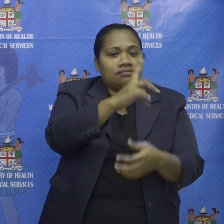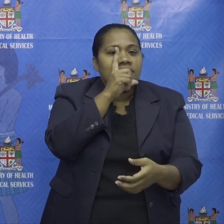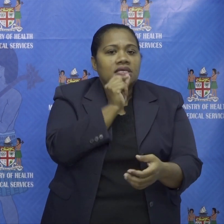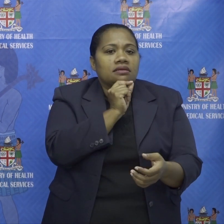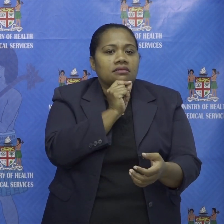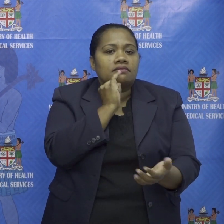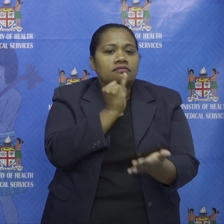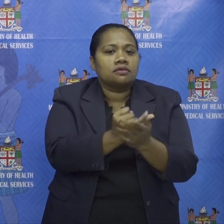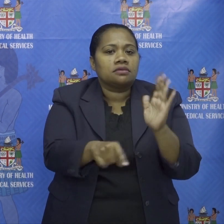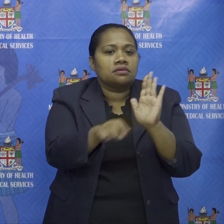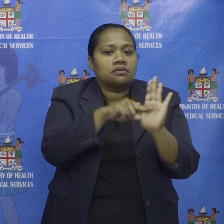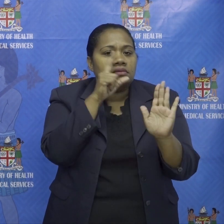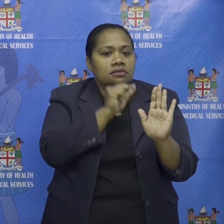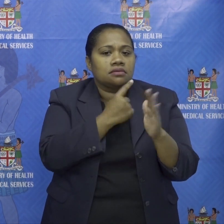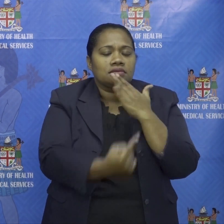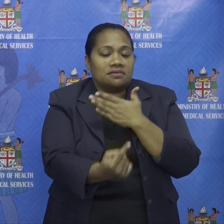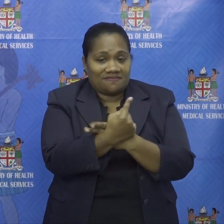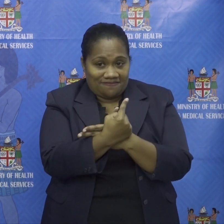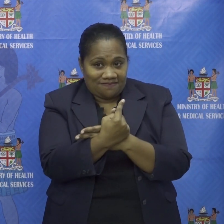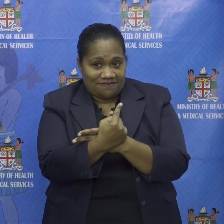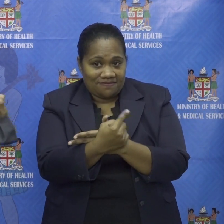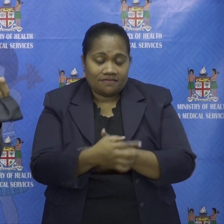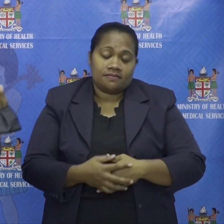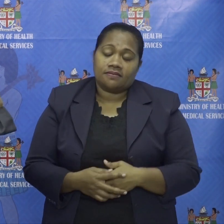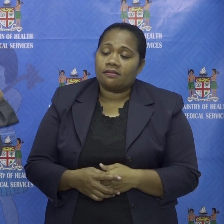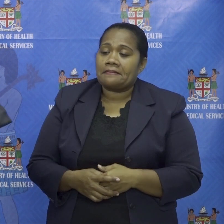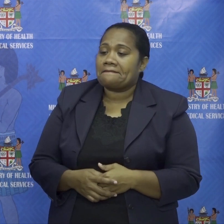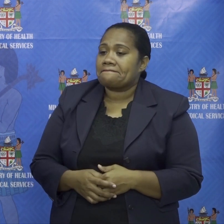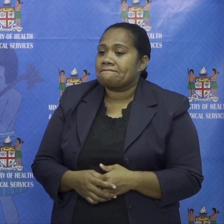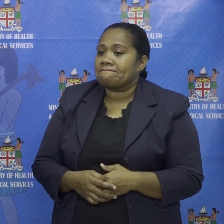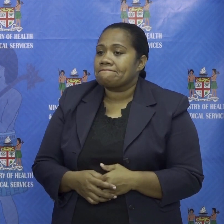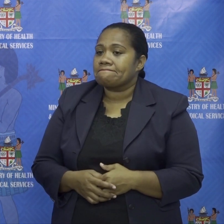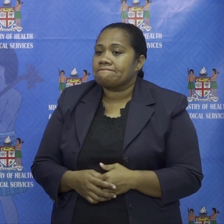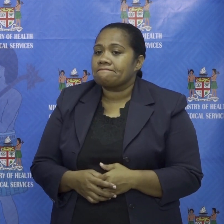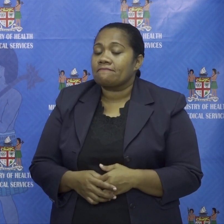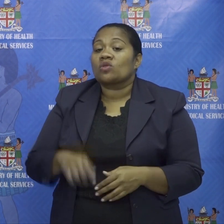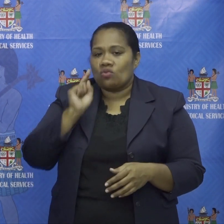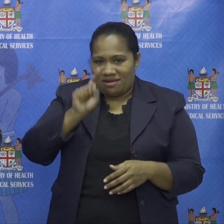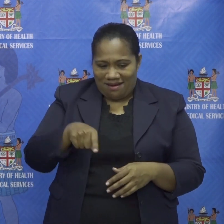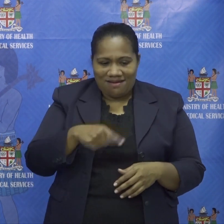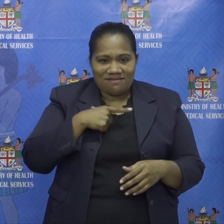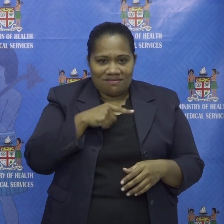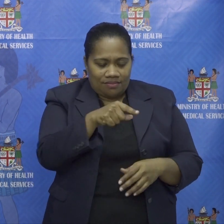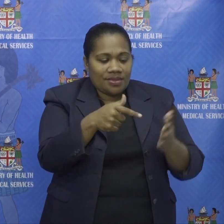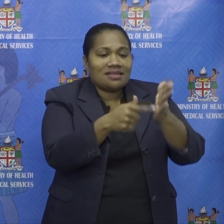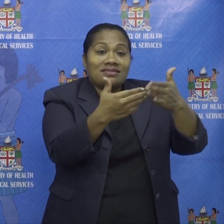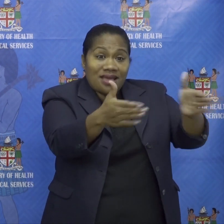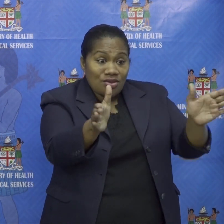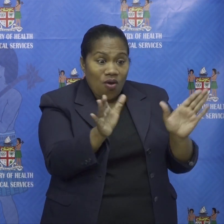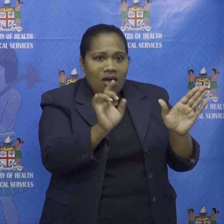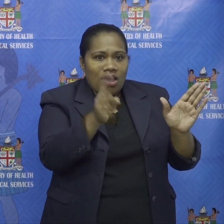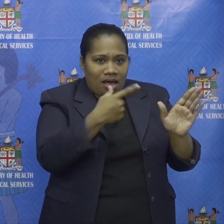okay and uh that's what that's what has uh made tanua an area of interest